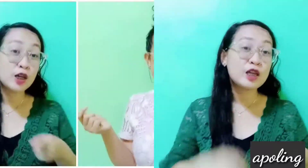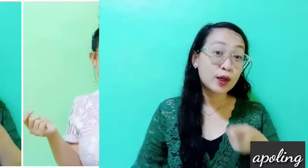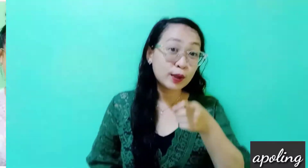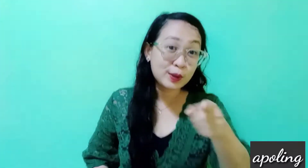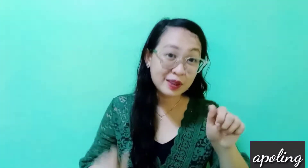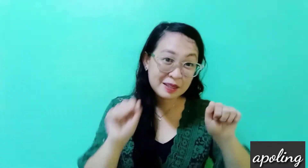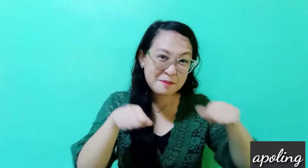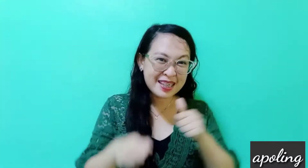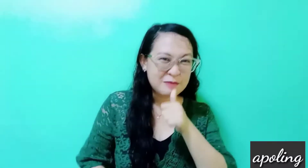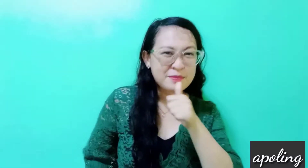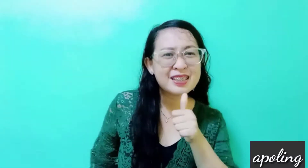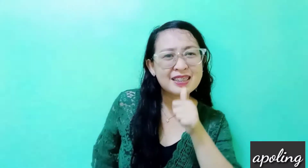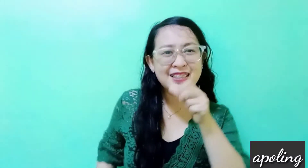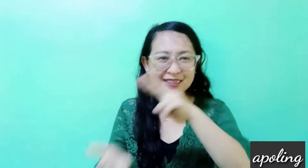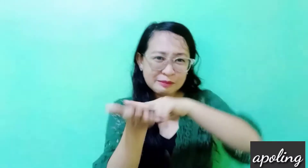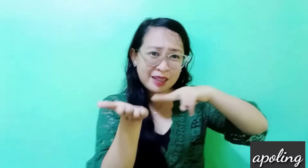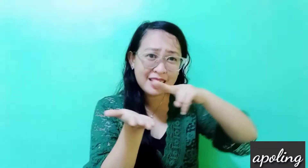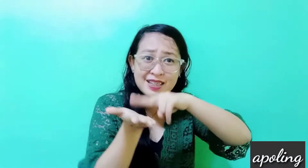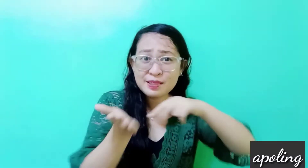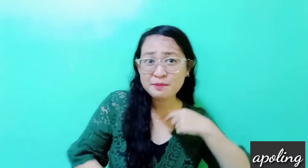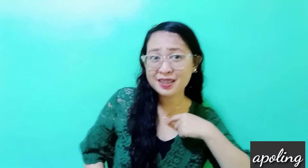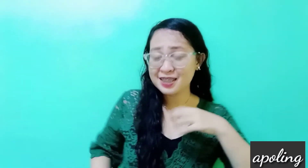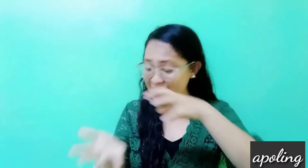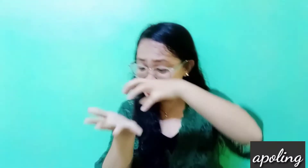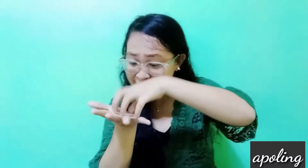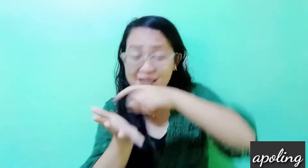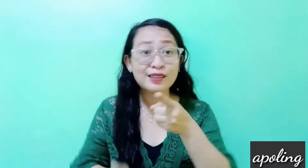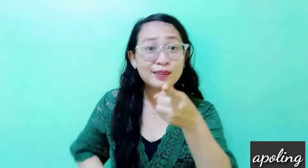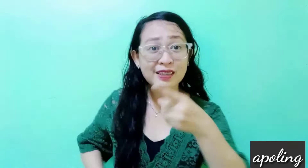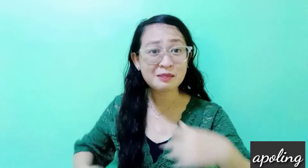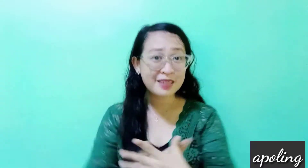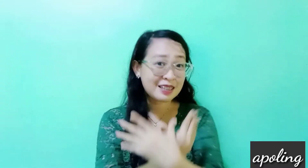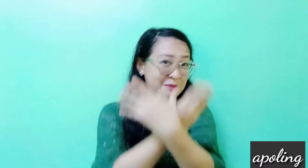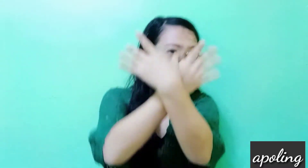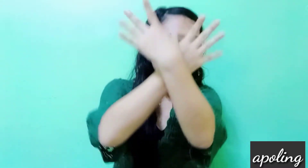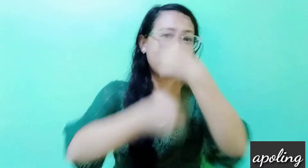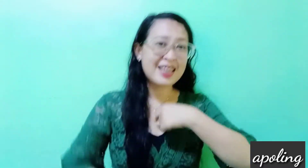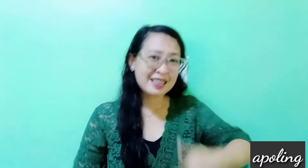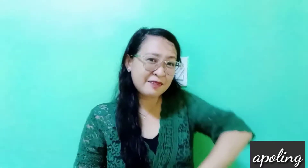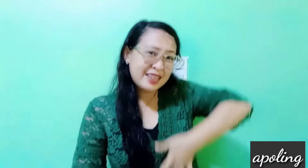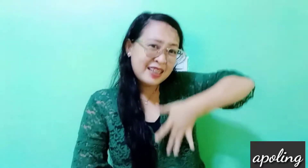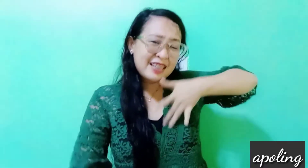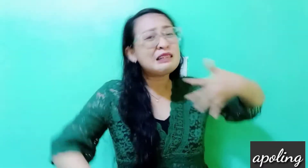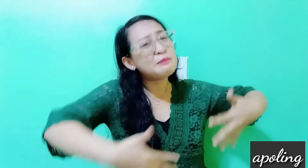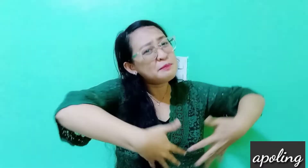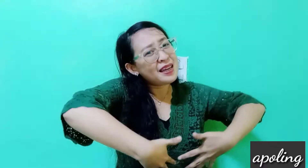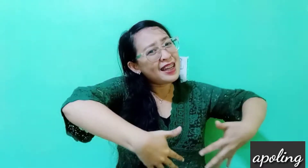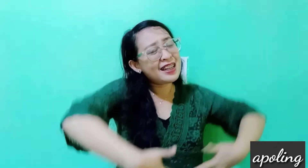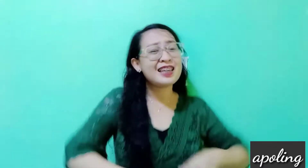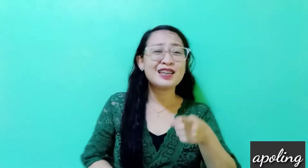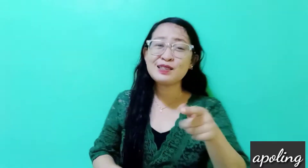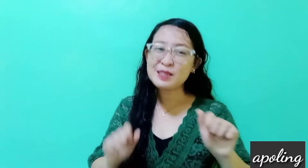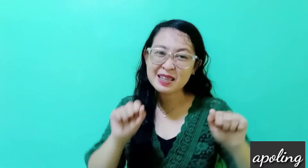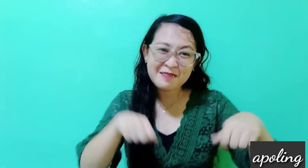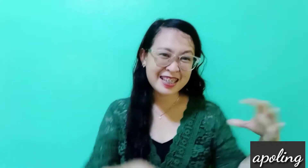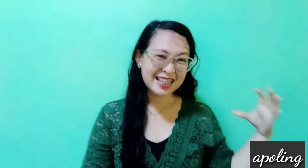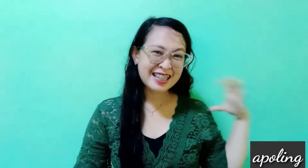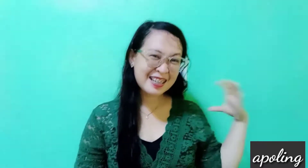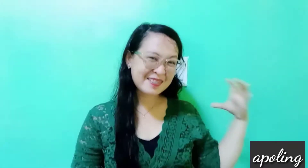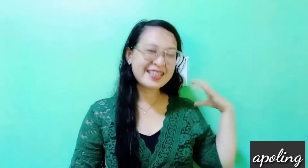You can be the peanut butter to my jelly You can be the butterflies I feel in my belly You can be the captain